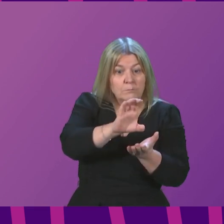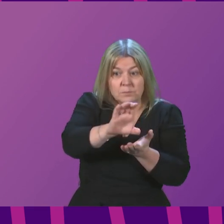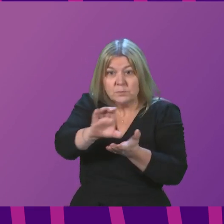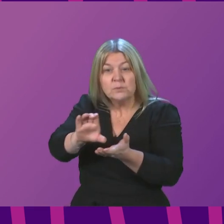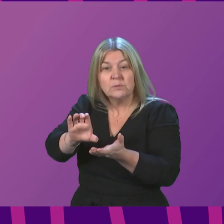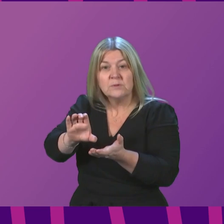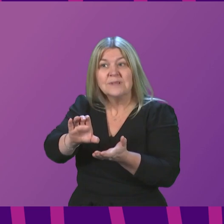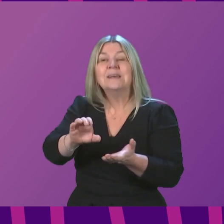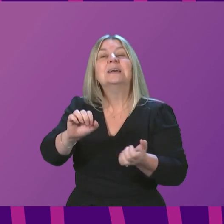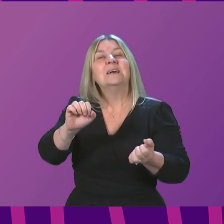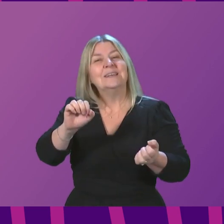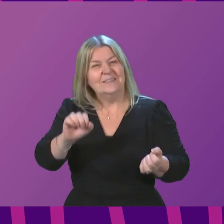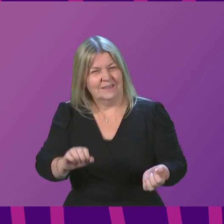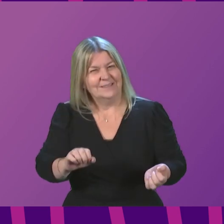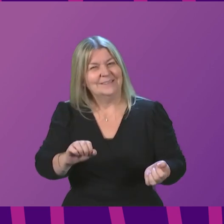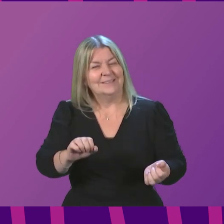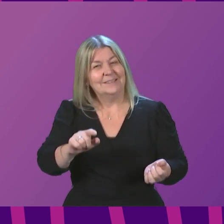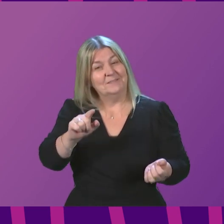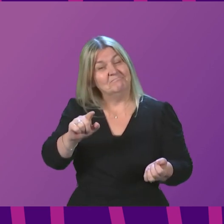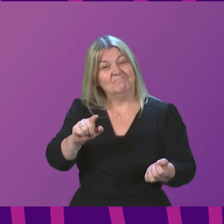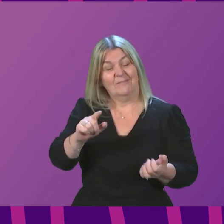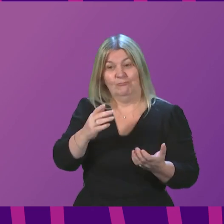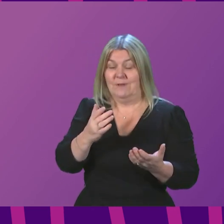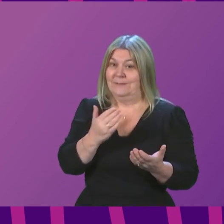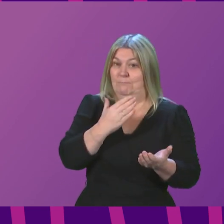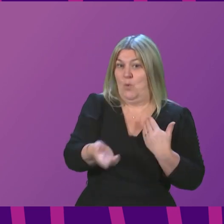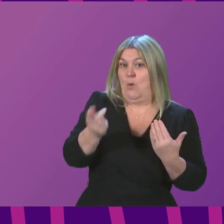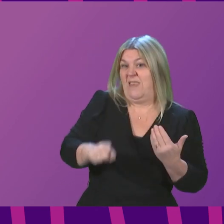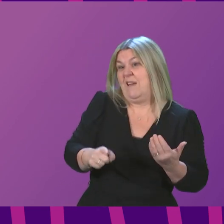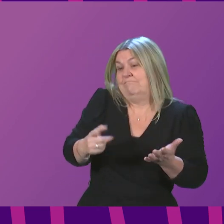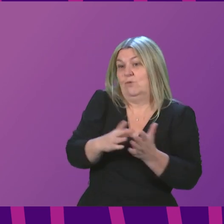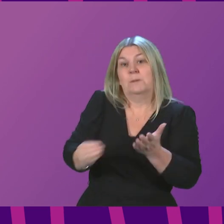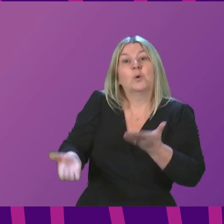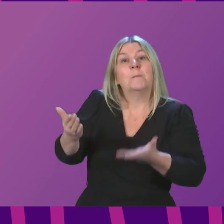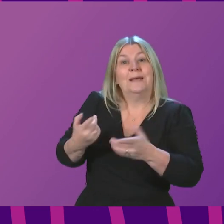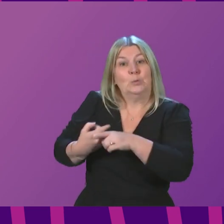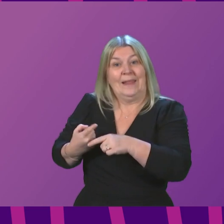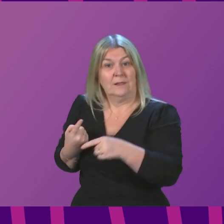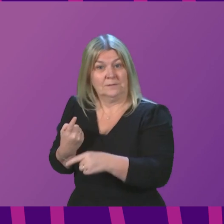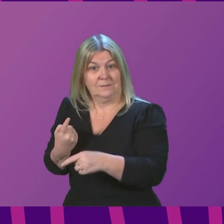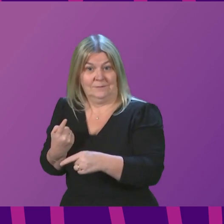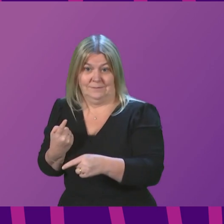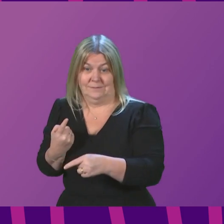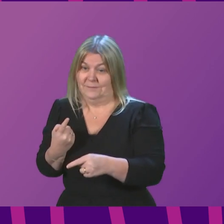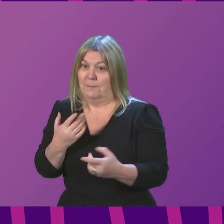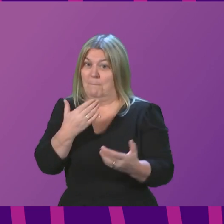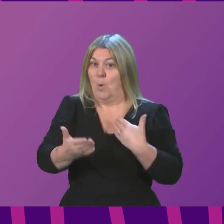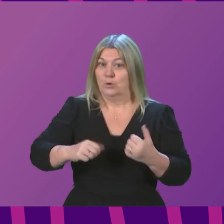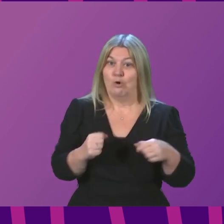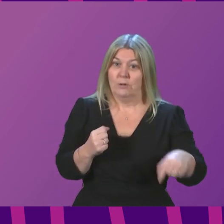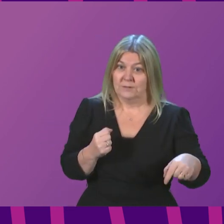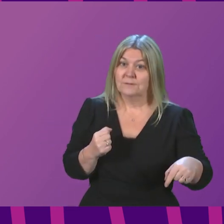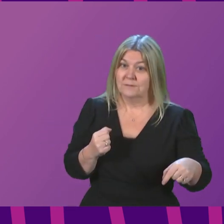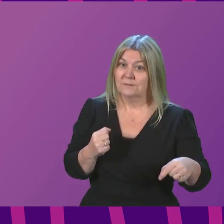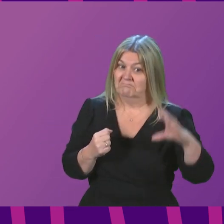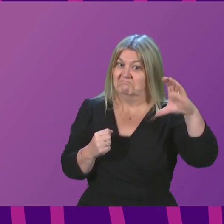is way beyond what has been made available by the UK Government for England, even though businesses there are facing the same pressures